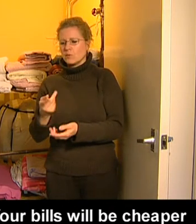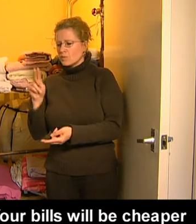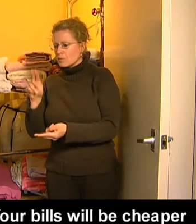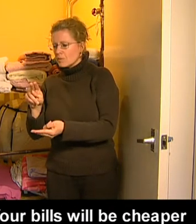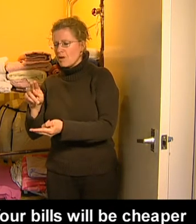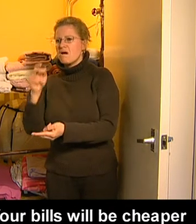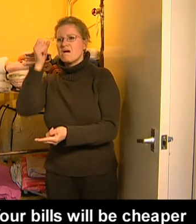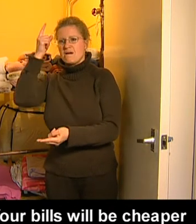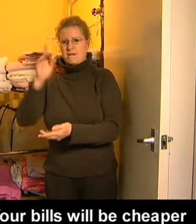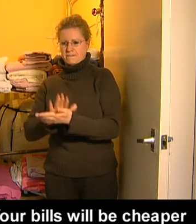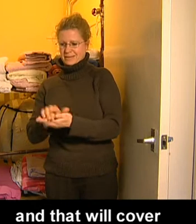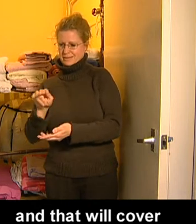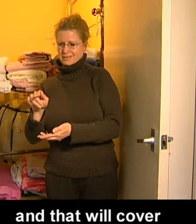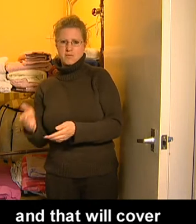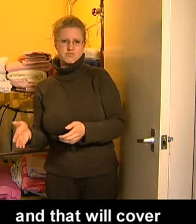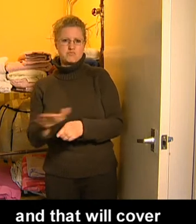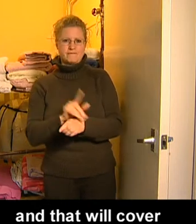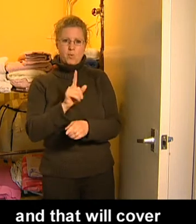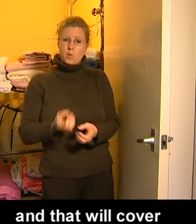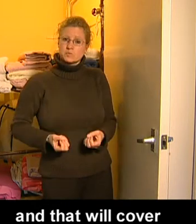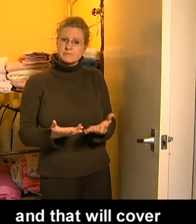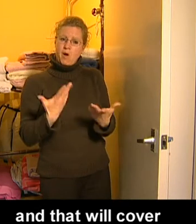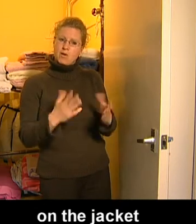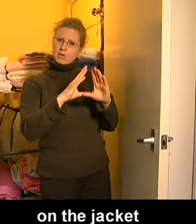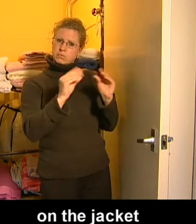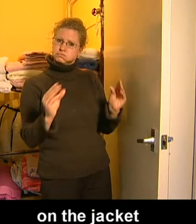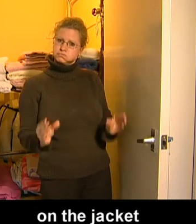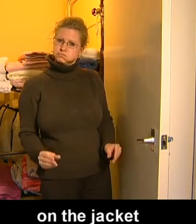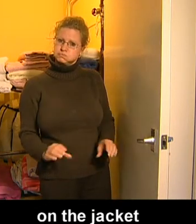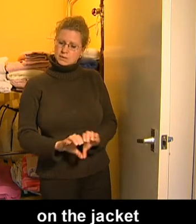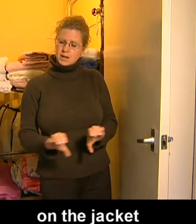Your bills will be cheaper and that'll cover what you've spent on the jacket and the lagging.